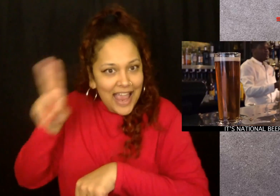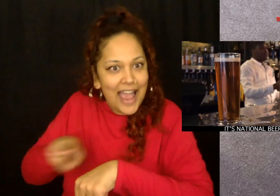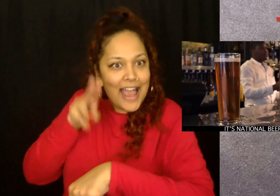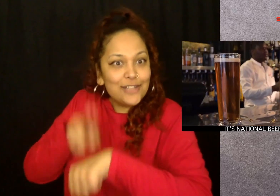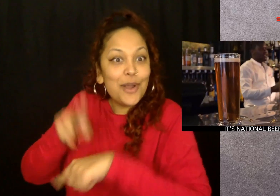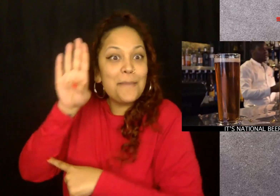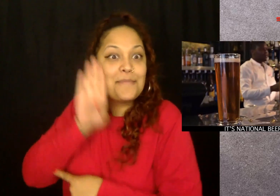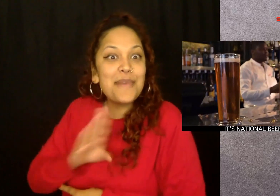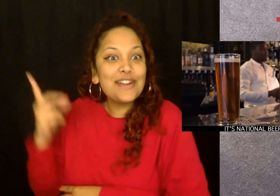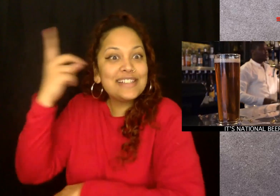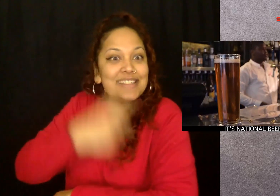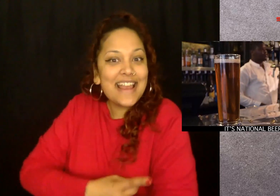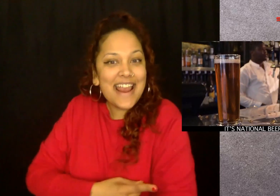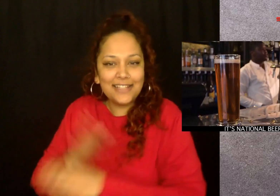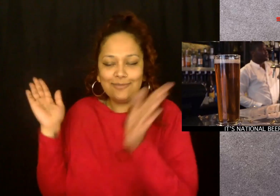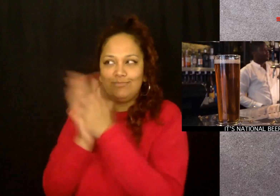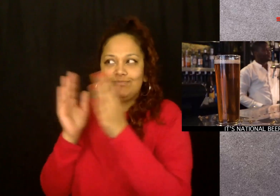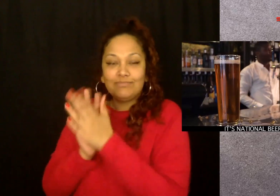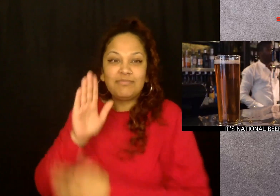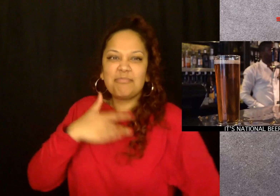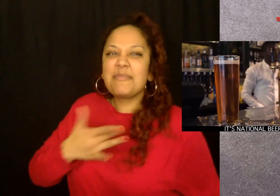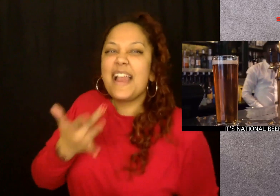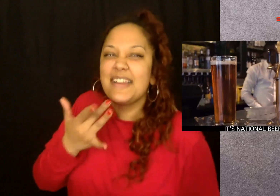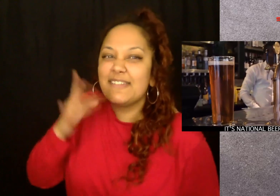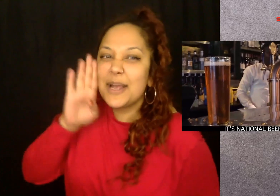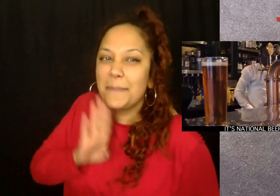National Beer Day. Beer is my favorite.